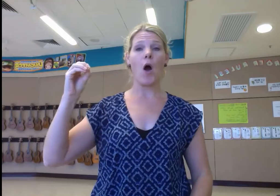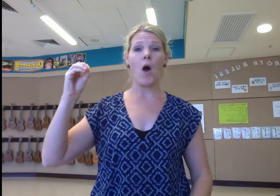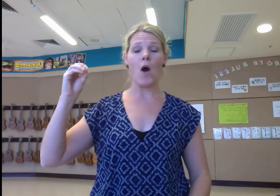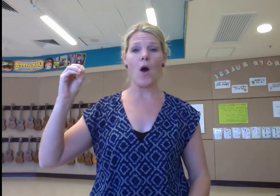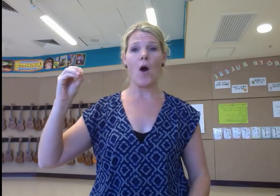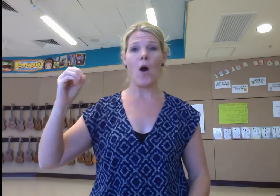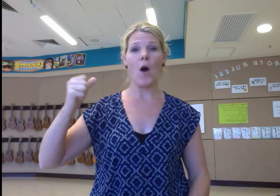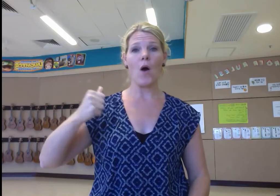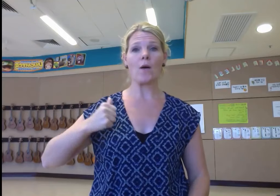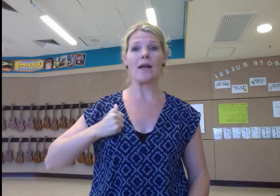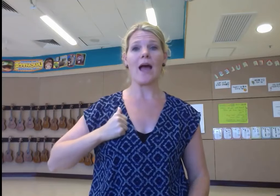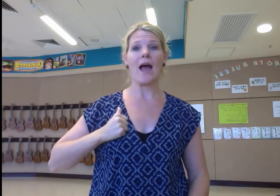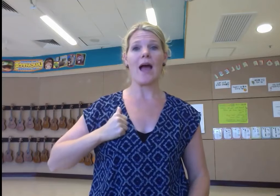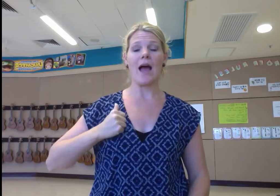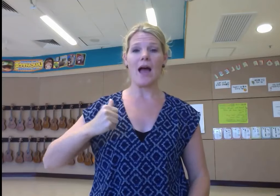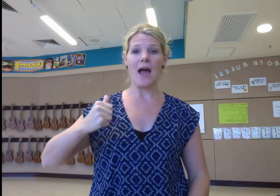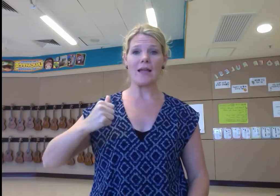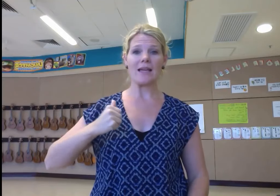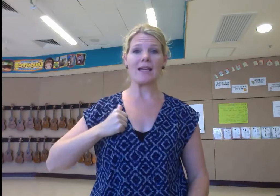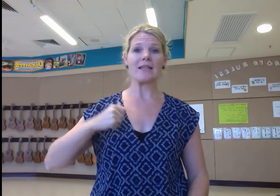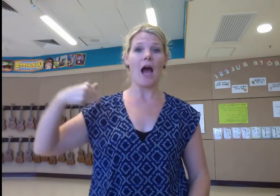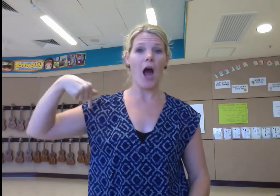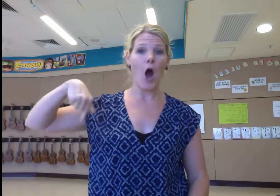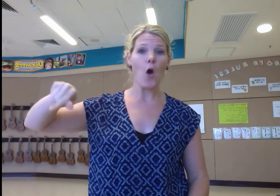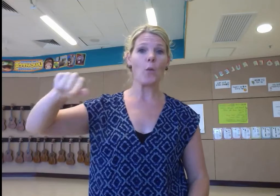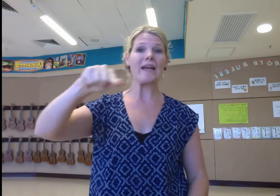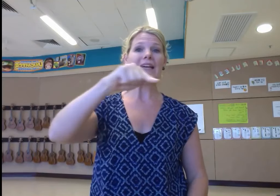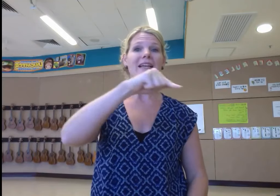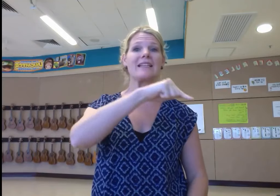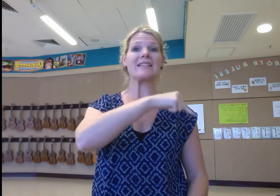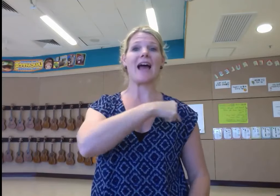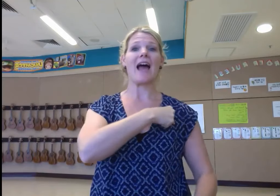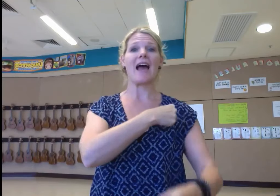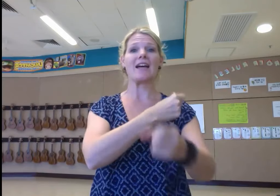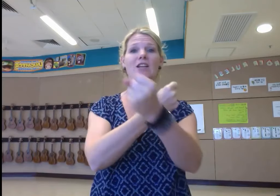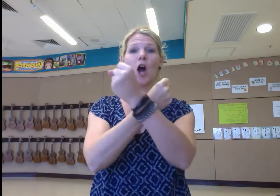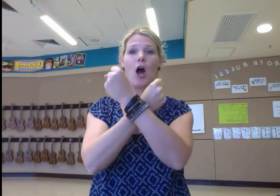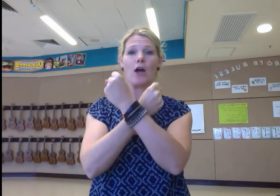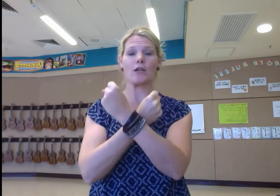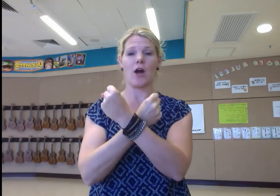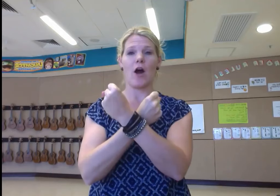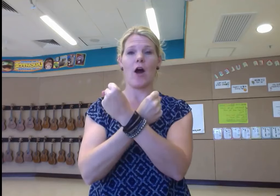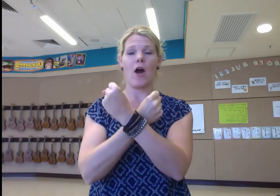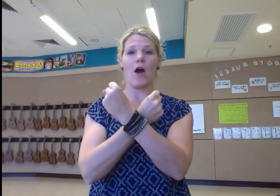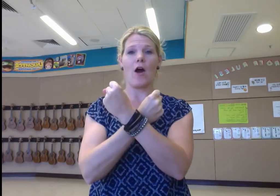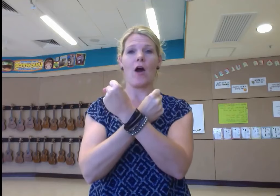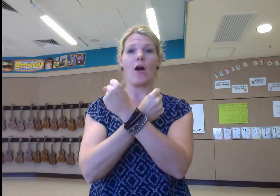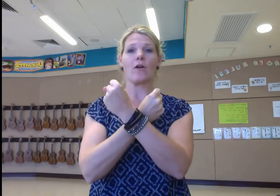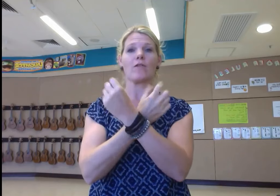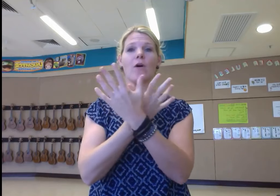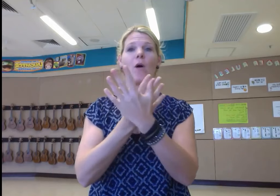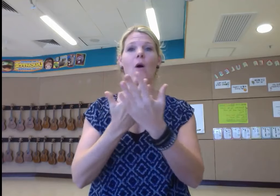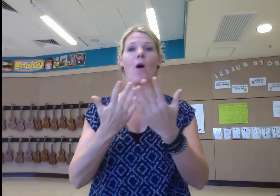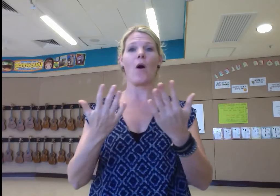O Canada, we stand on our floor